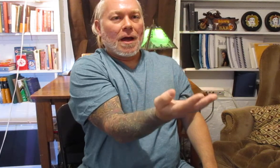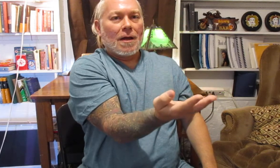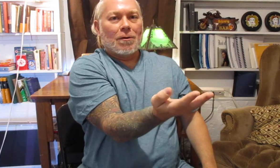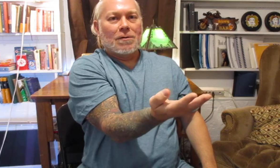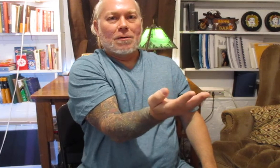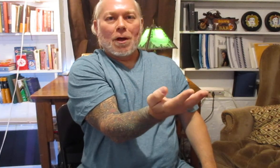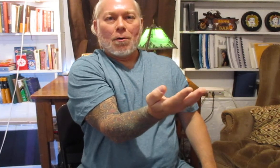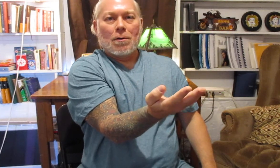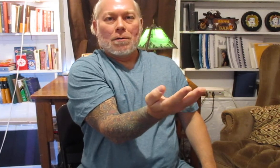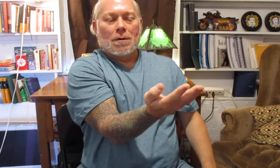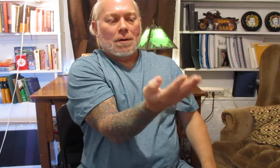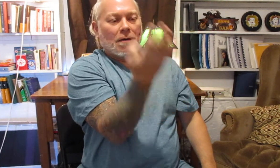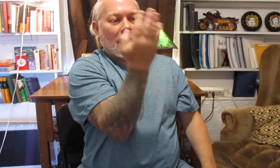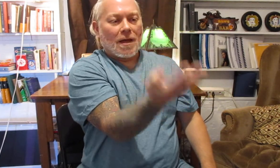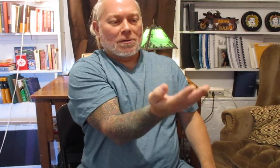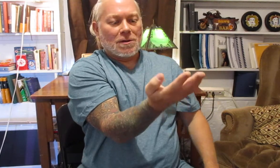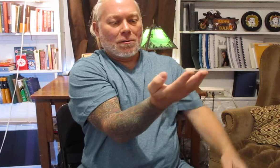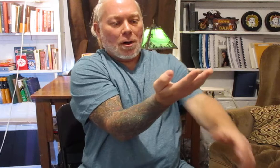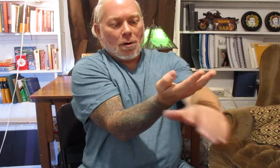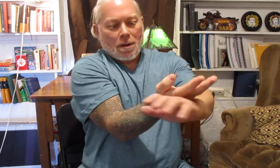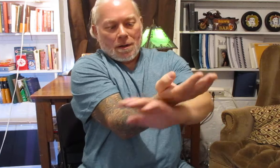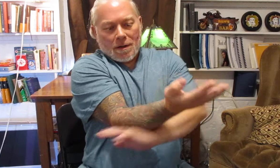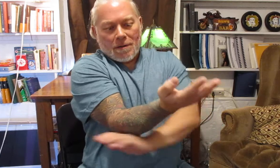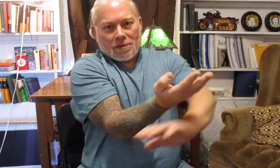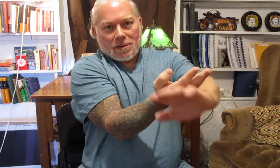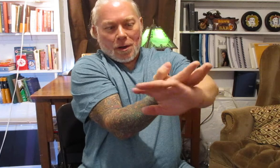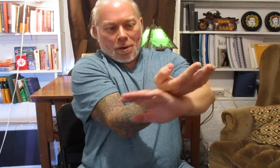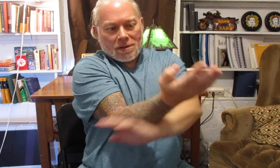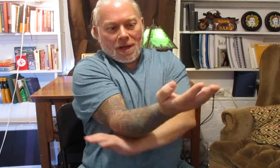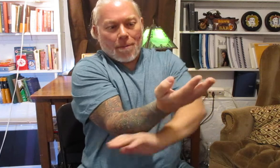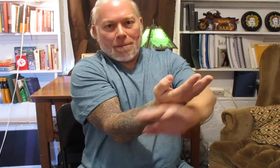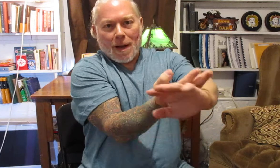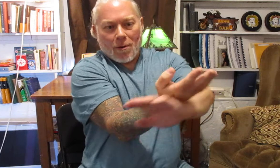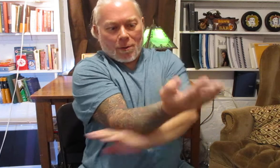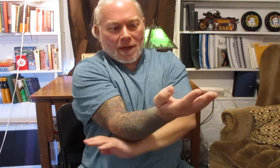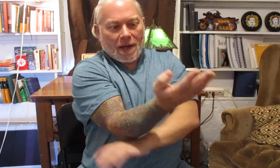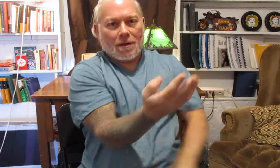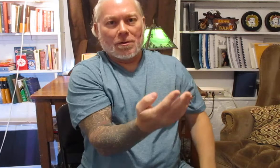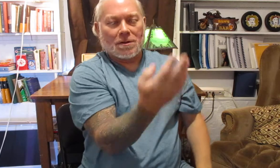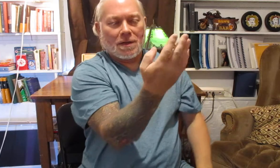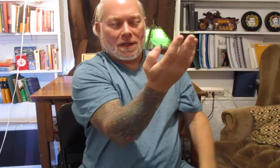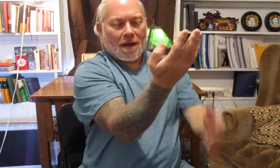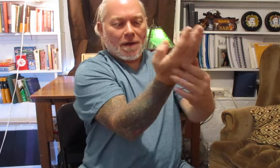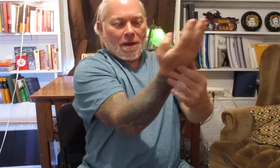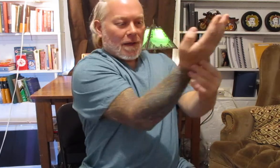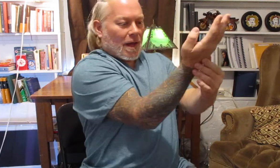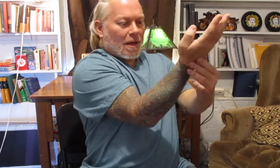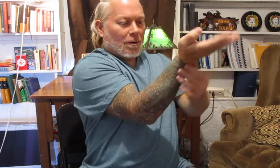angle too low if that angle is too low there's no stopping power with that angle so you need to have that angle